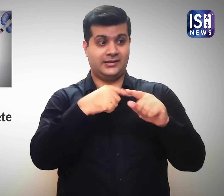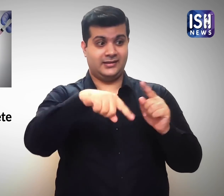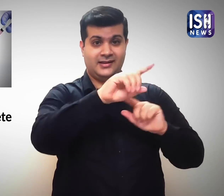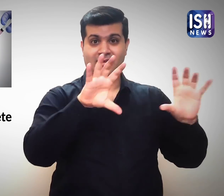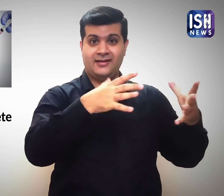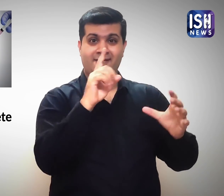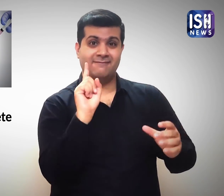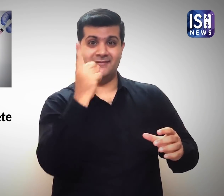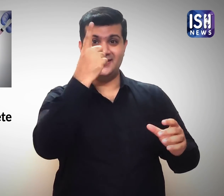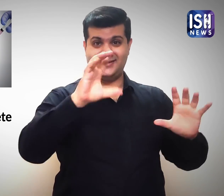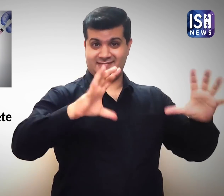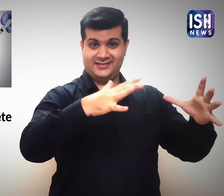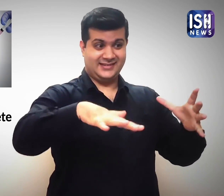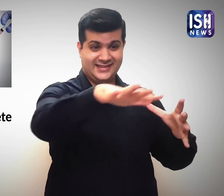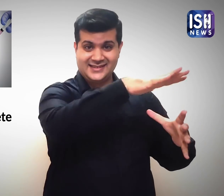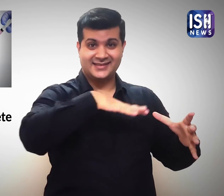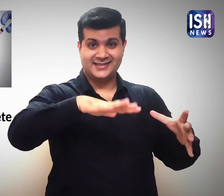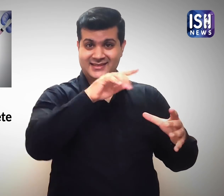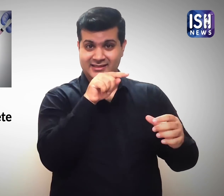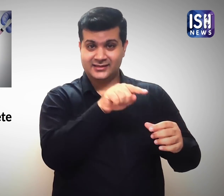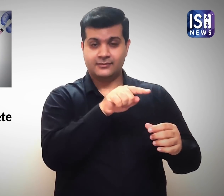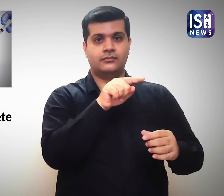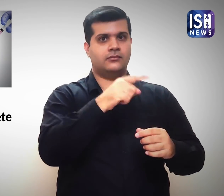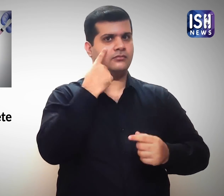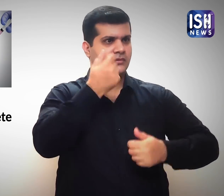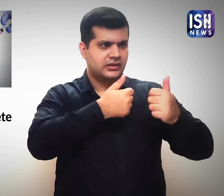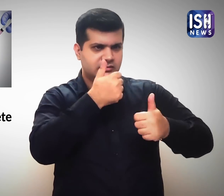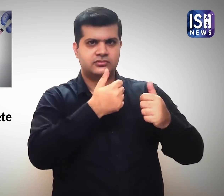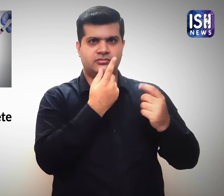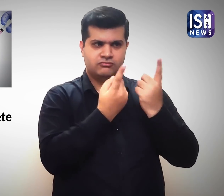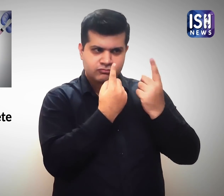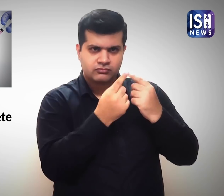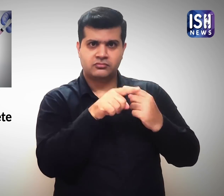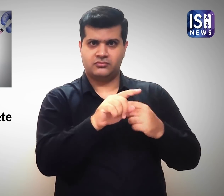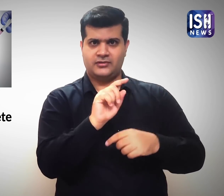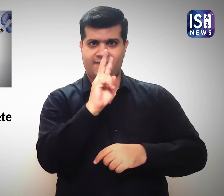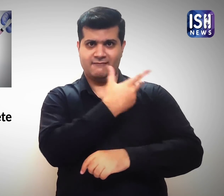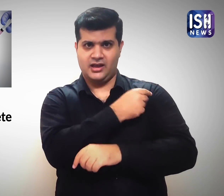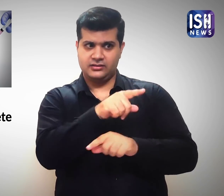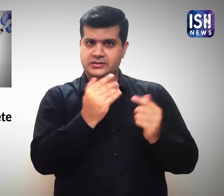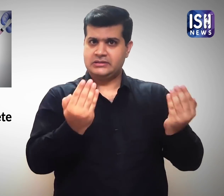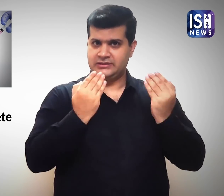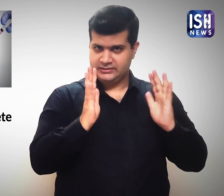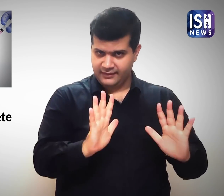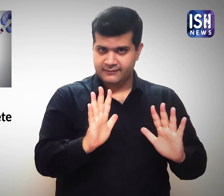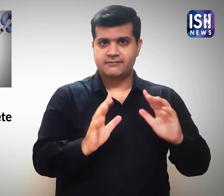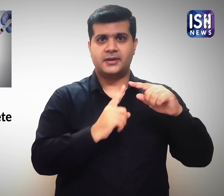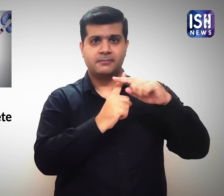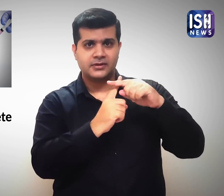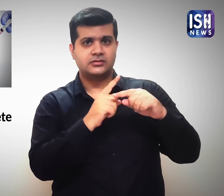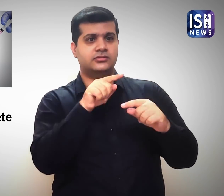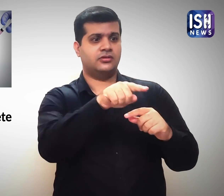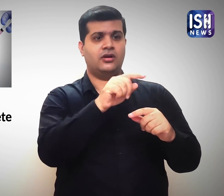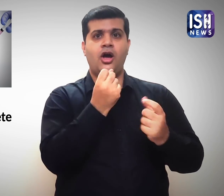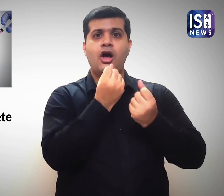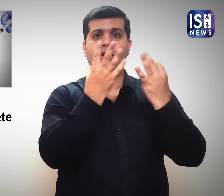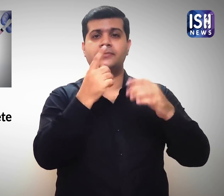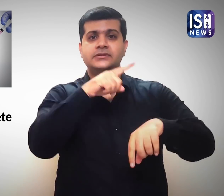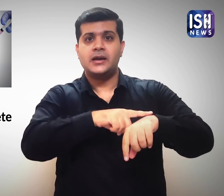The Trials are to see if the vaccine is safe and how